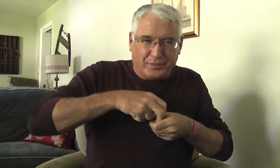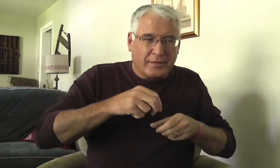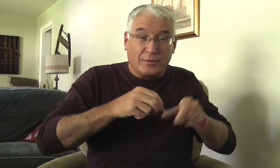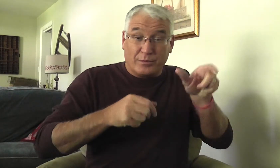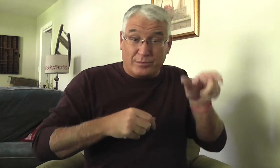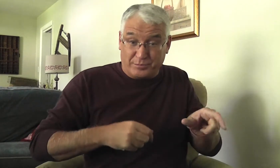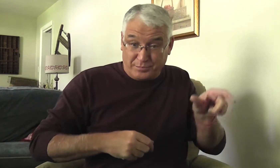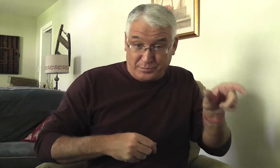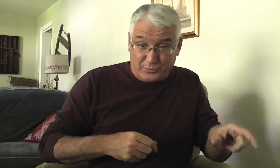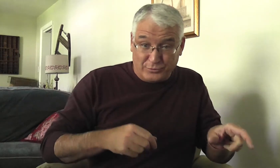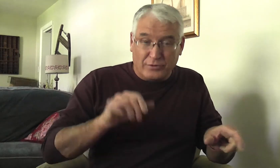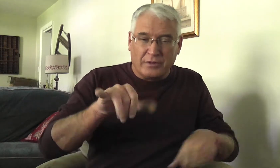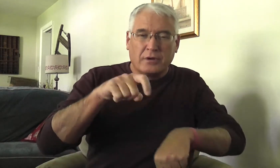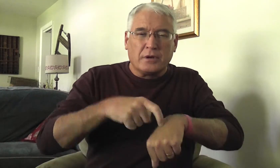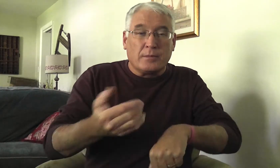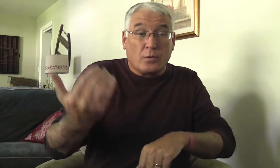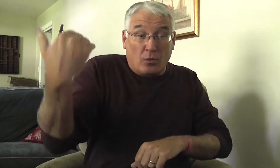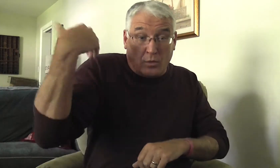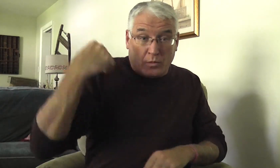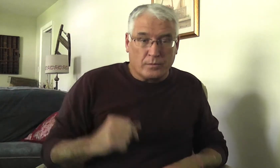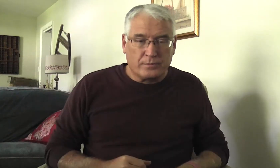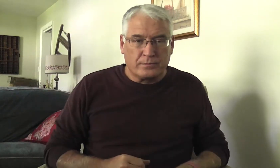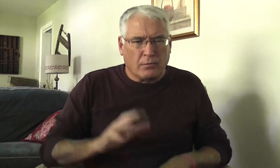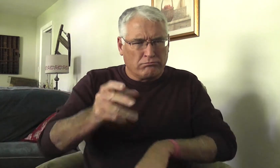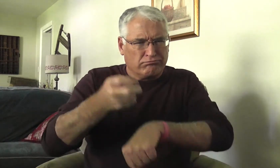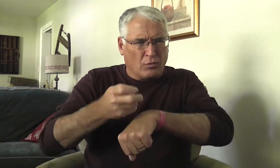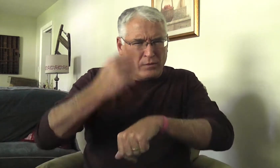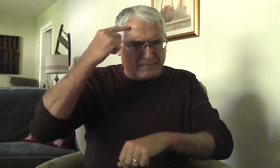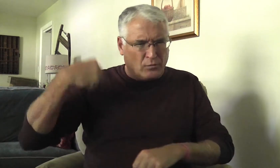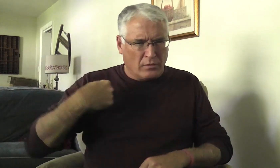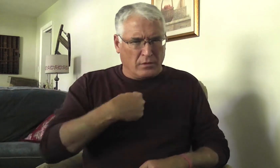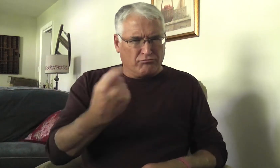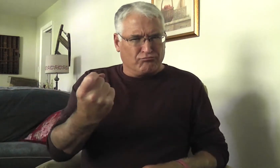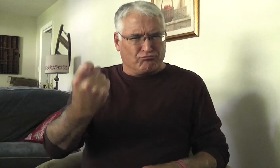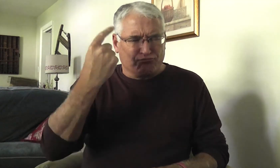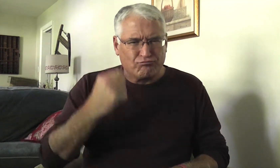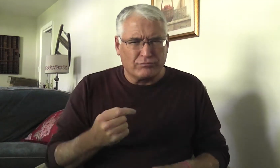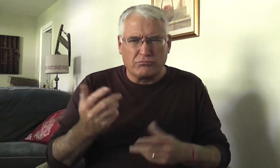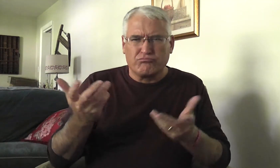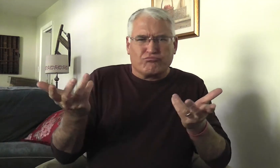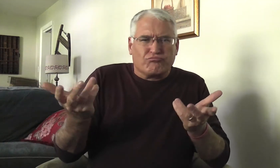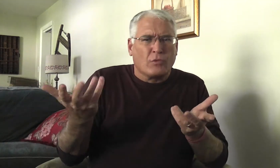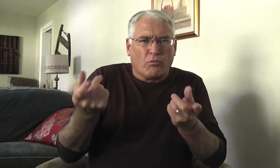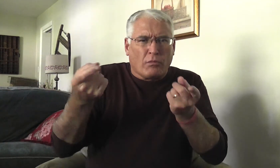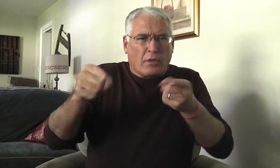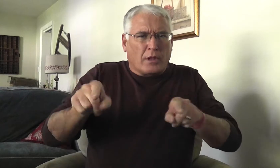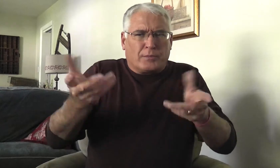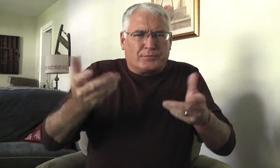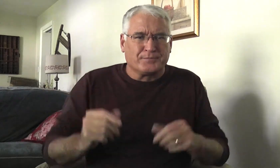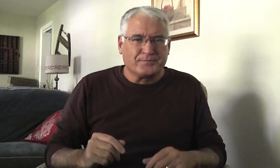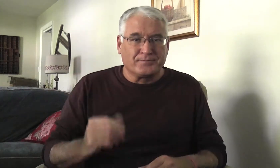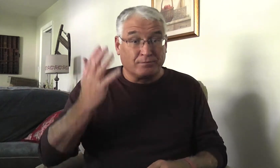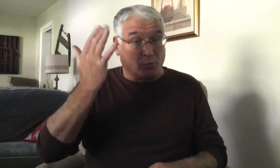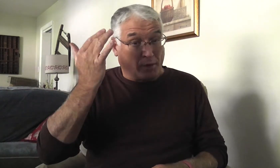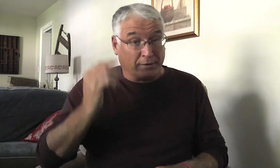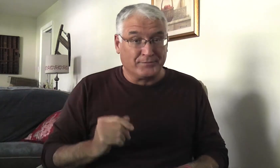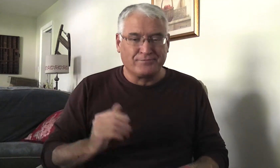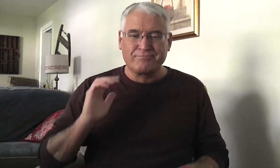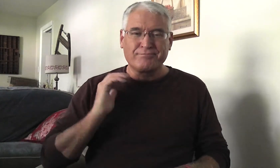These demons that possessed people, this was during the time of a long time ago in biblical times, and it's hard for us to comprehend that